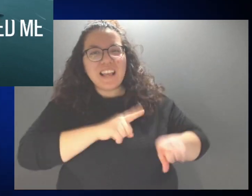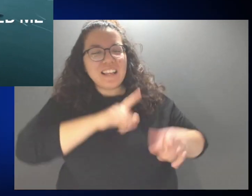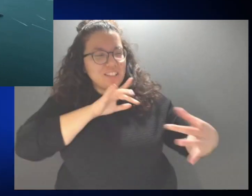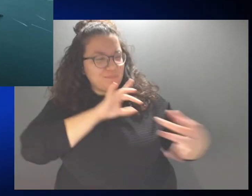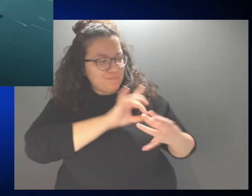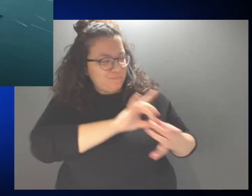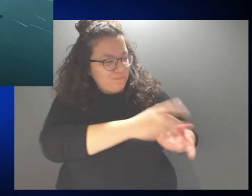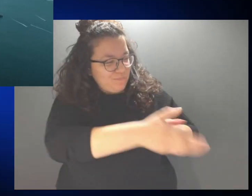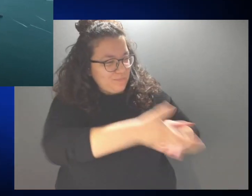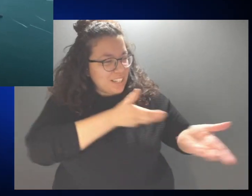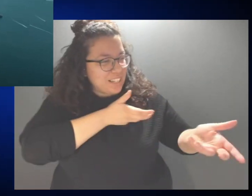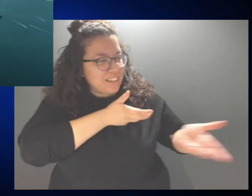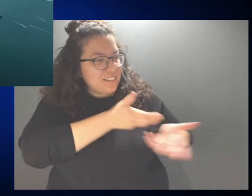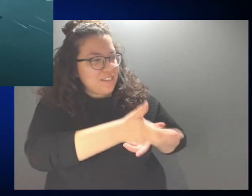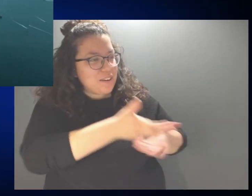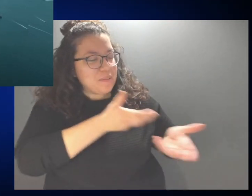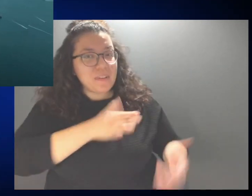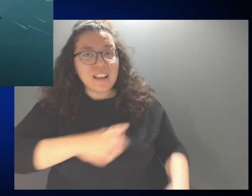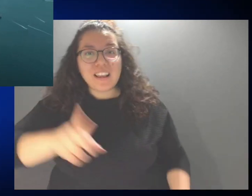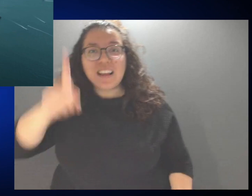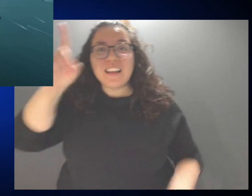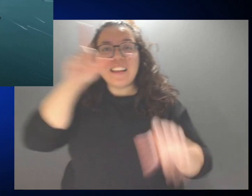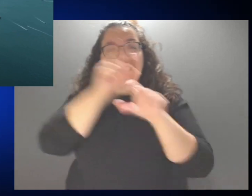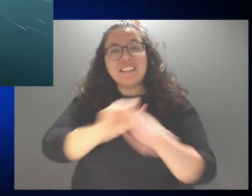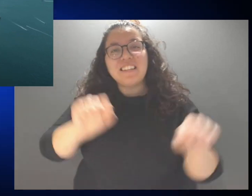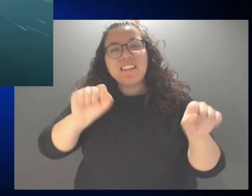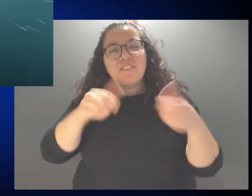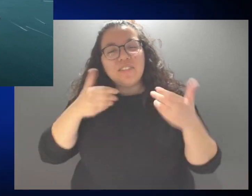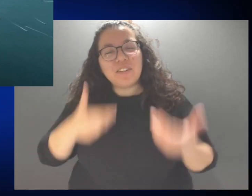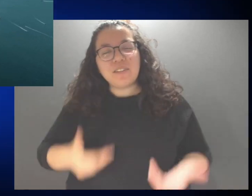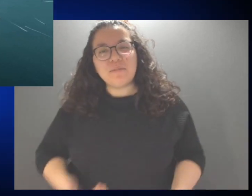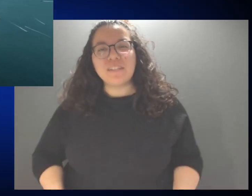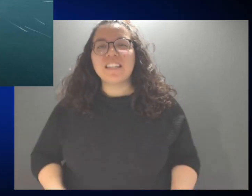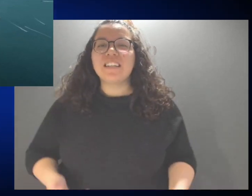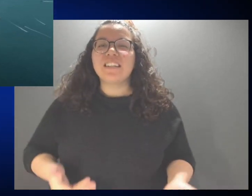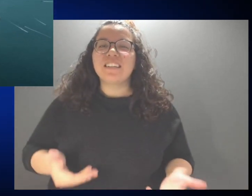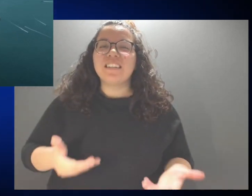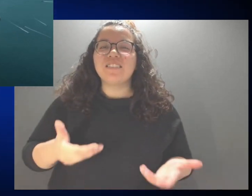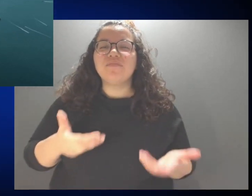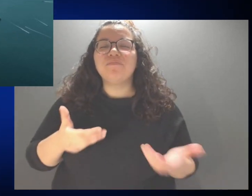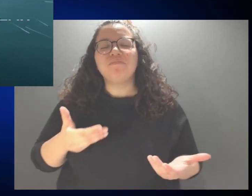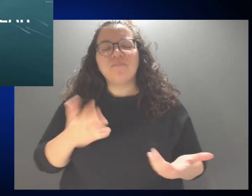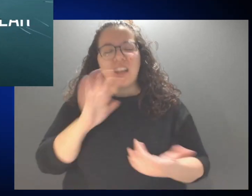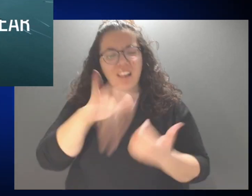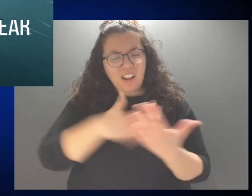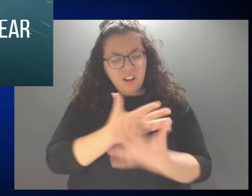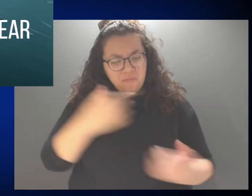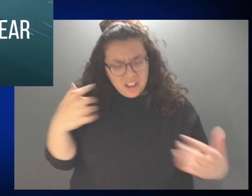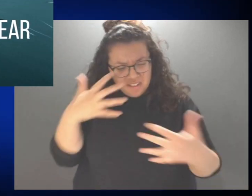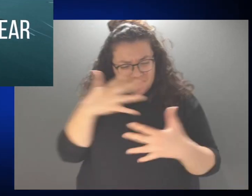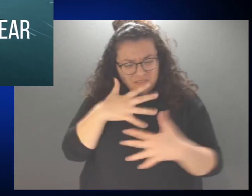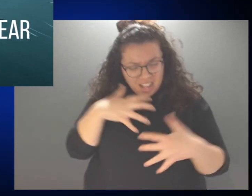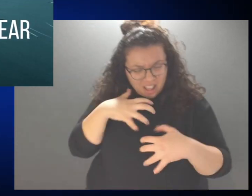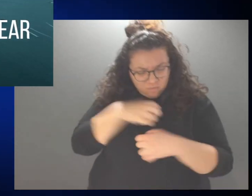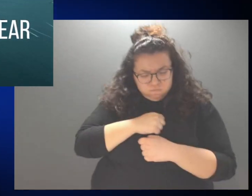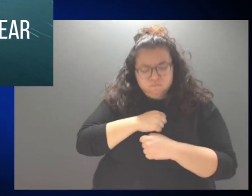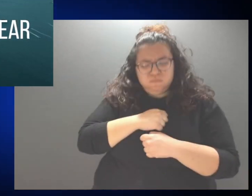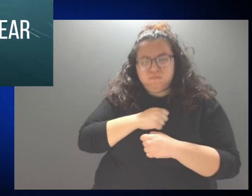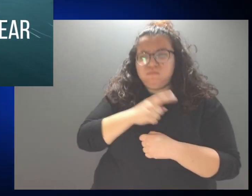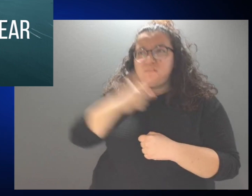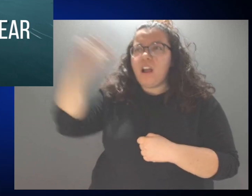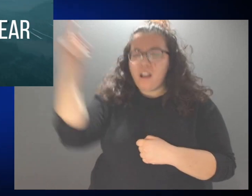and delivered me from every